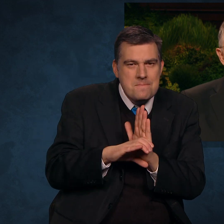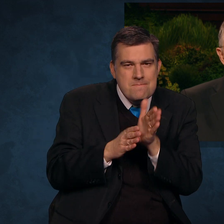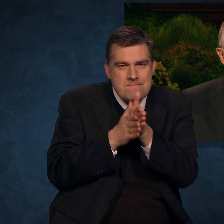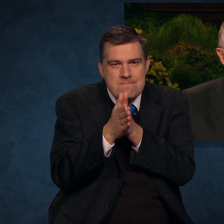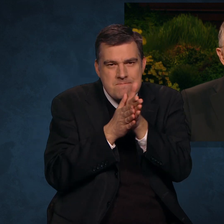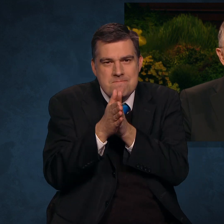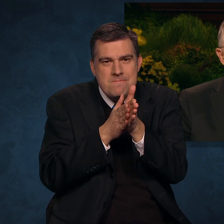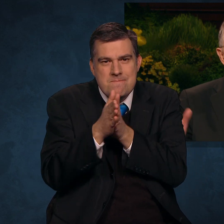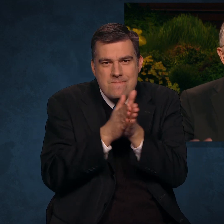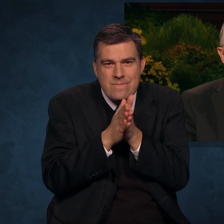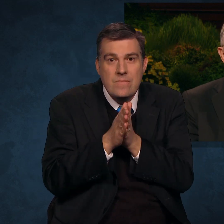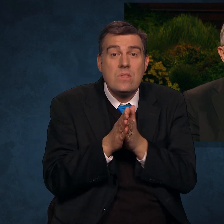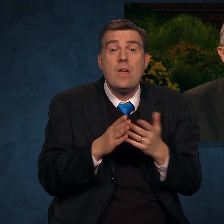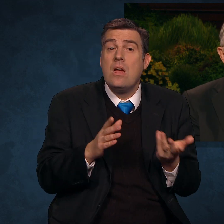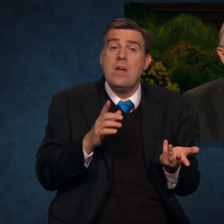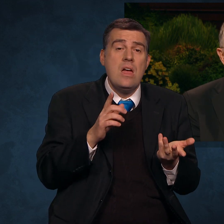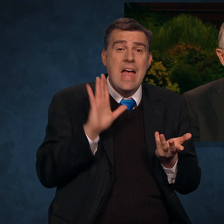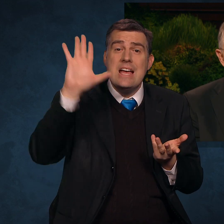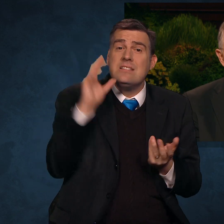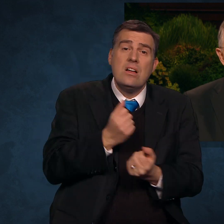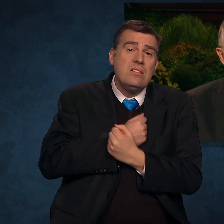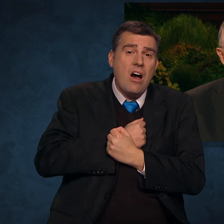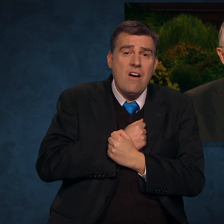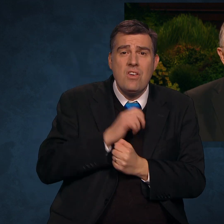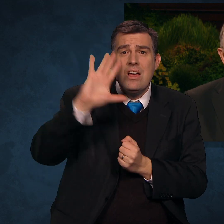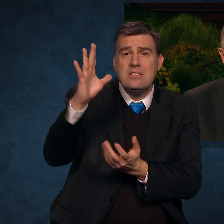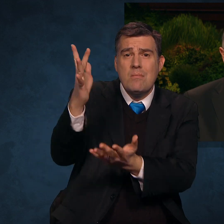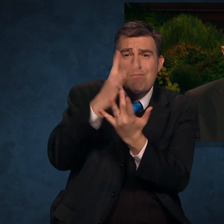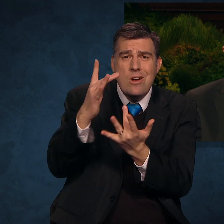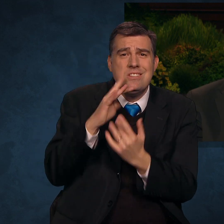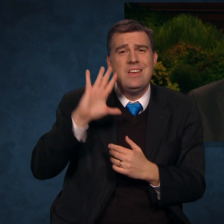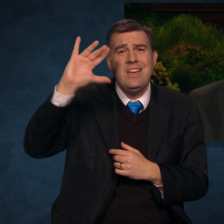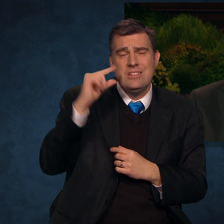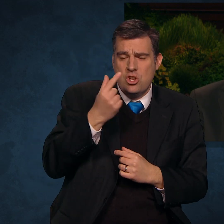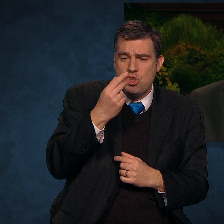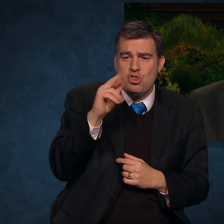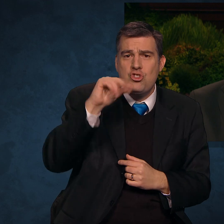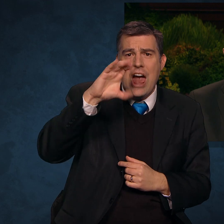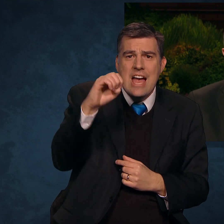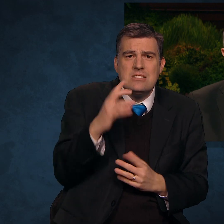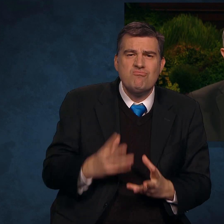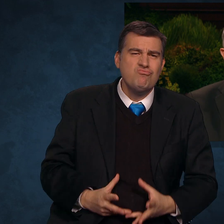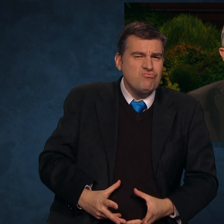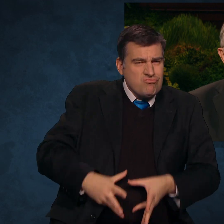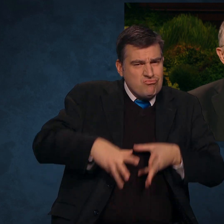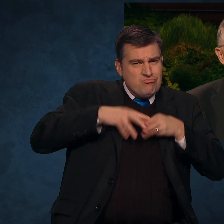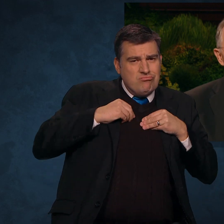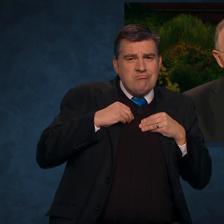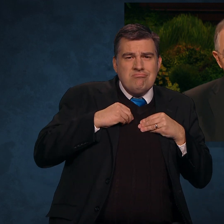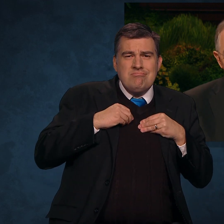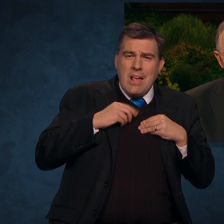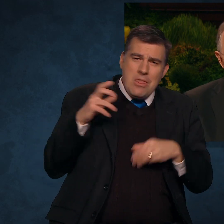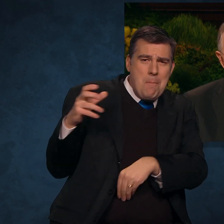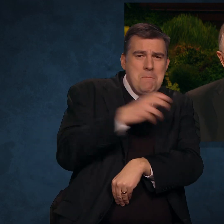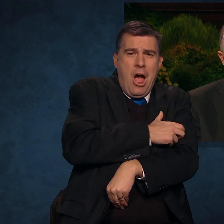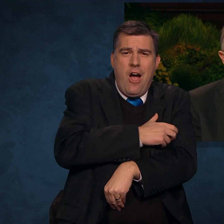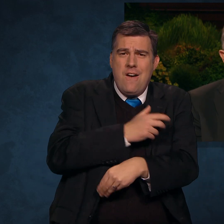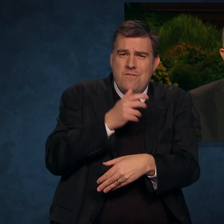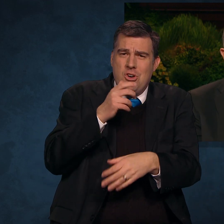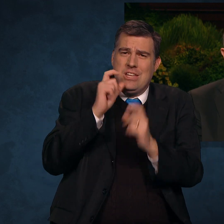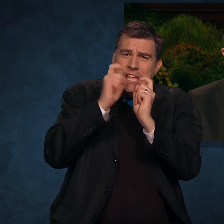Embrace more deeply His love, His mercy and grace, and the powerful gifts of His Atonement.